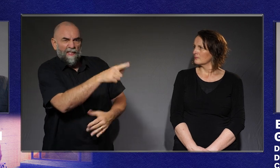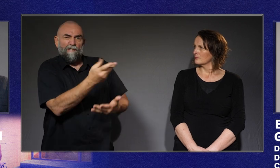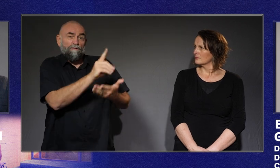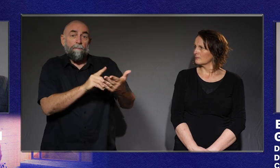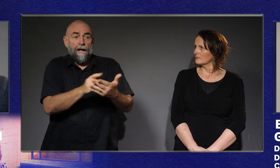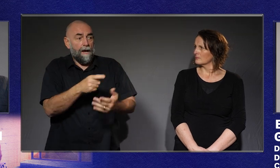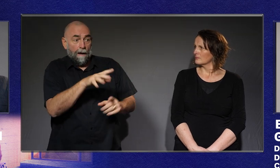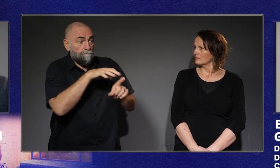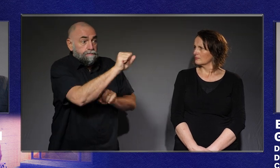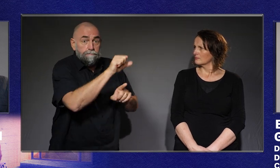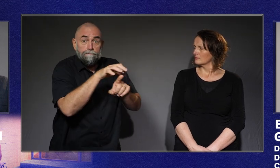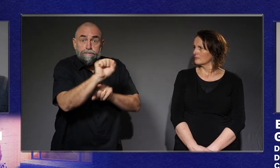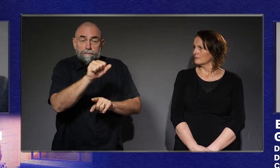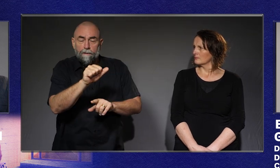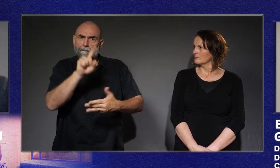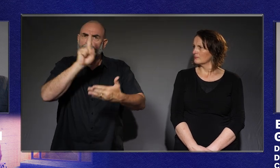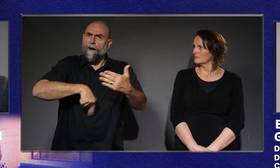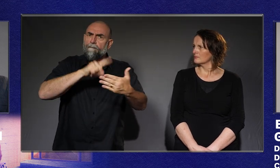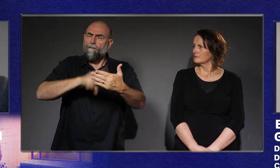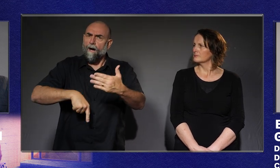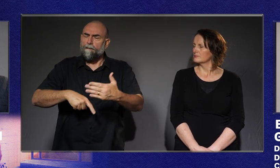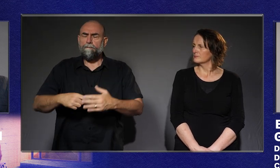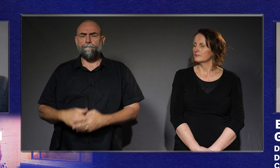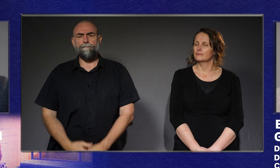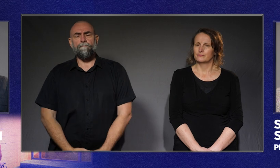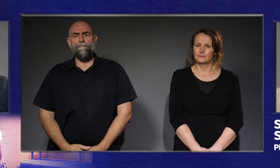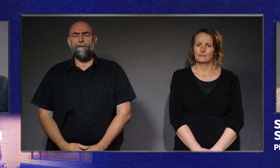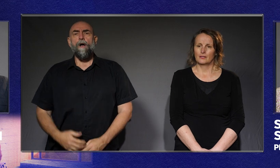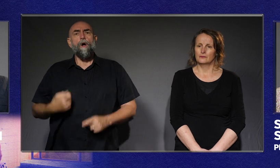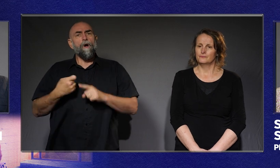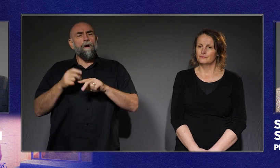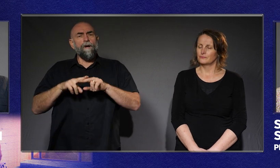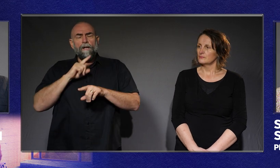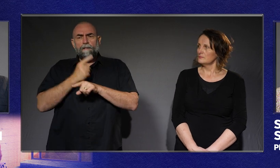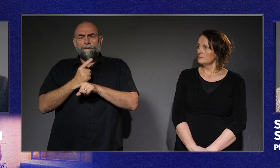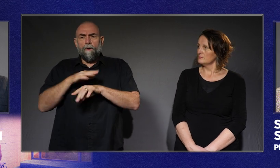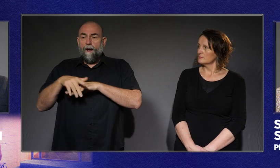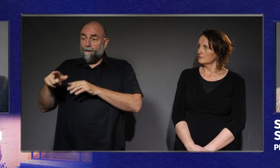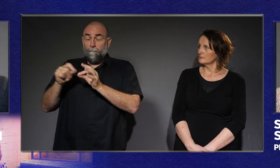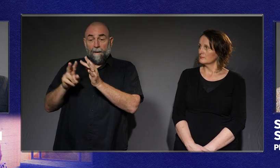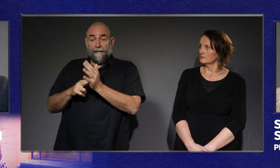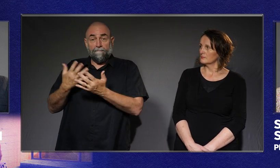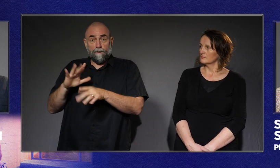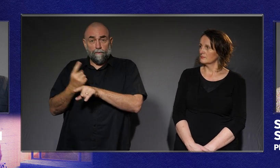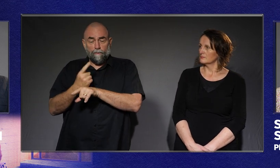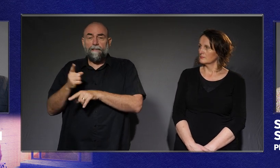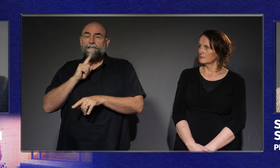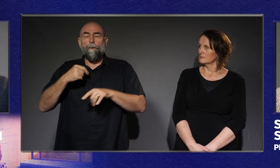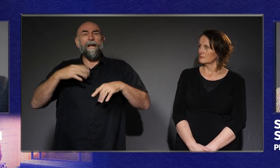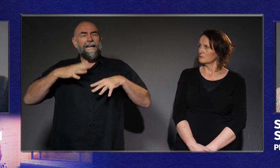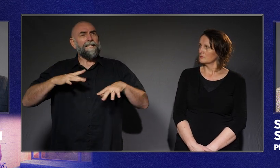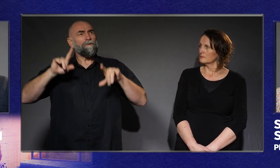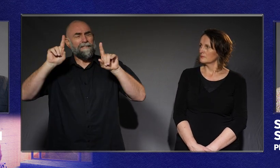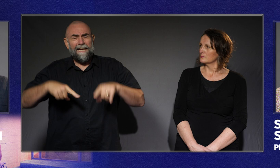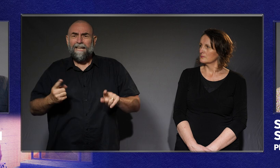manner. These reforms the Disability Discrimination Commissioner is talking about would be game changing, life